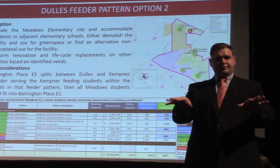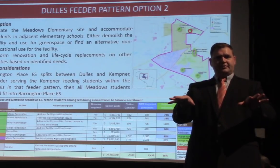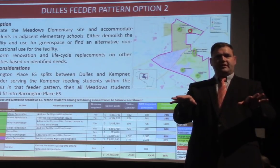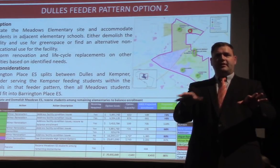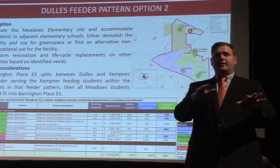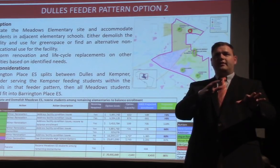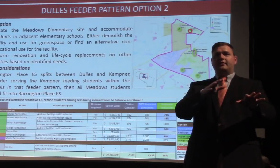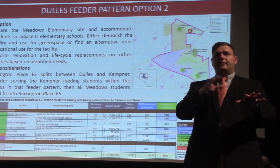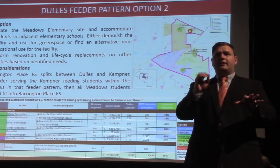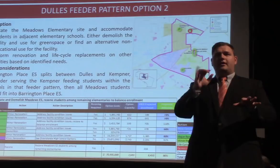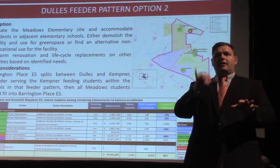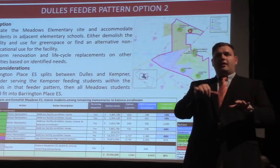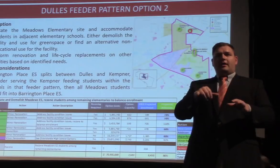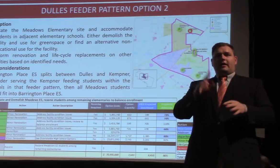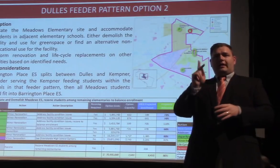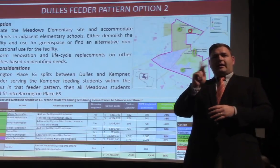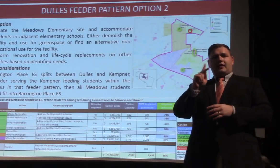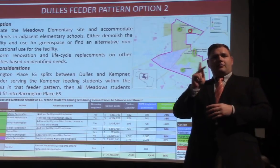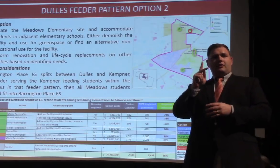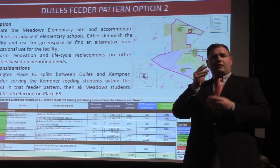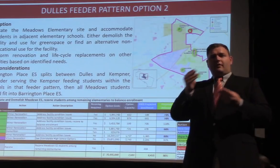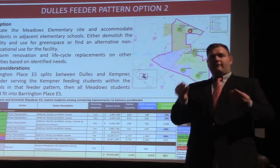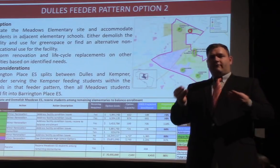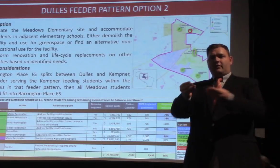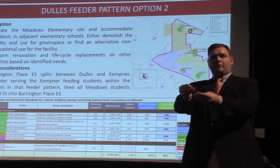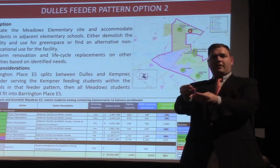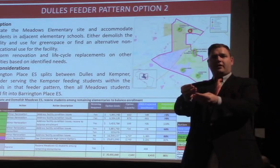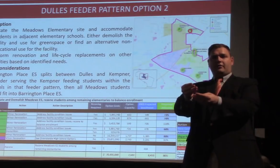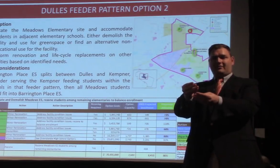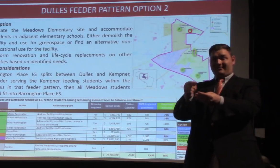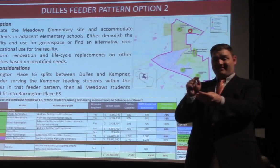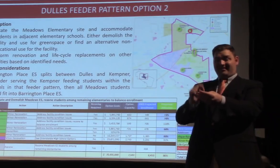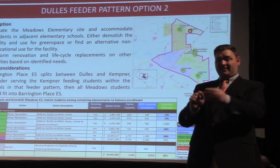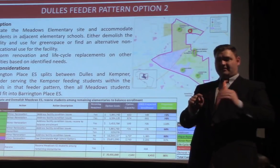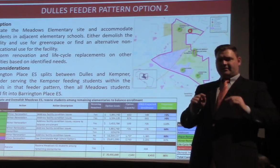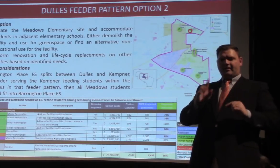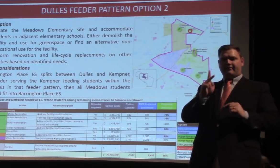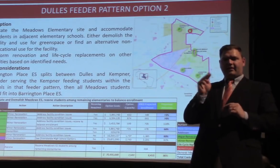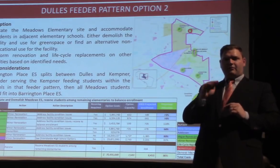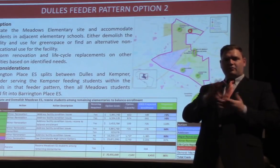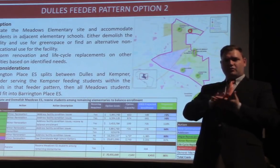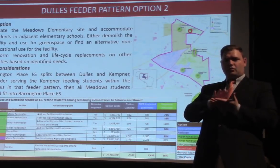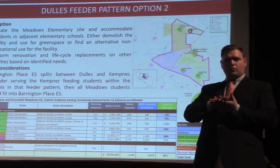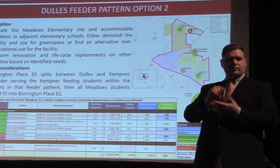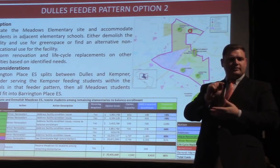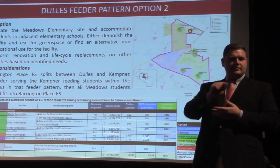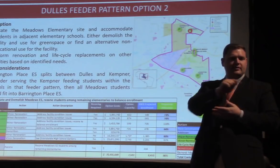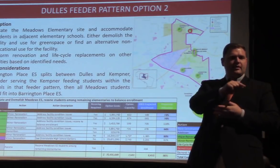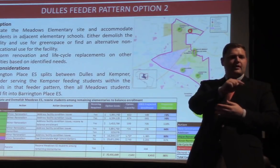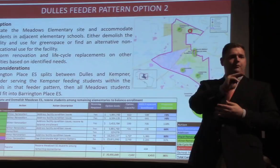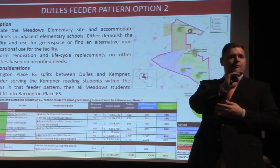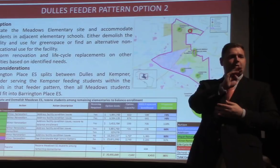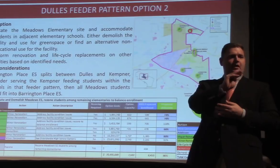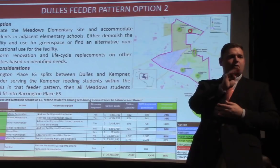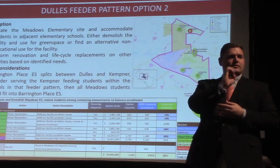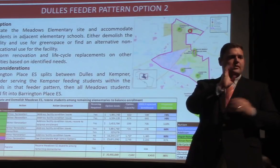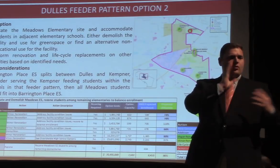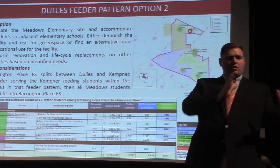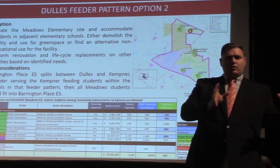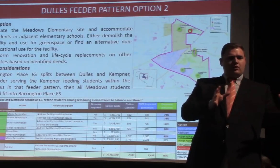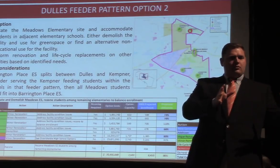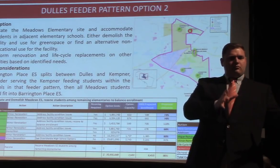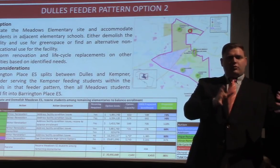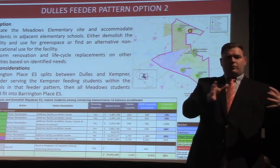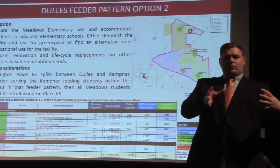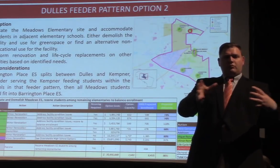the Kempner schools so that all of the Meadows kids could fit and move together into Barrington Place